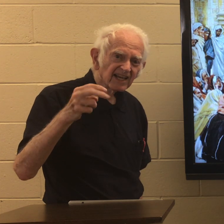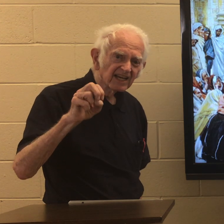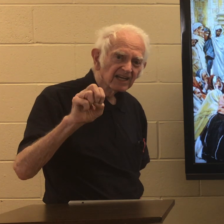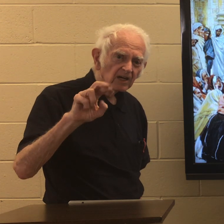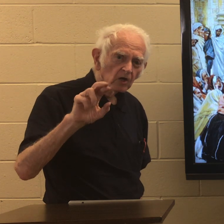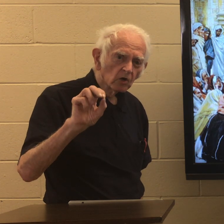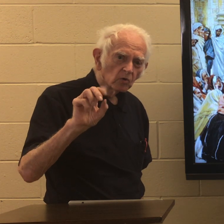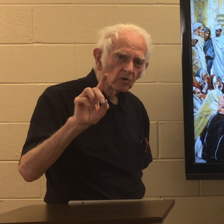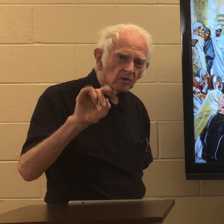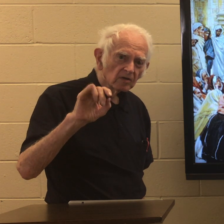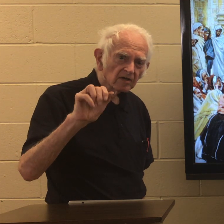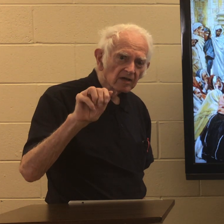Herodians